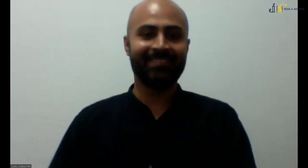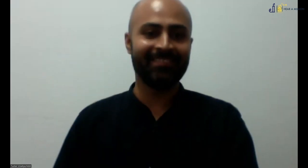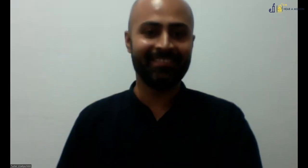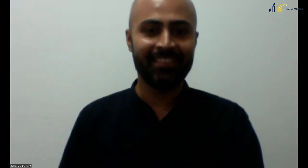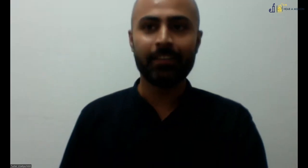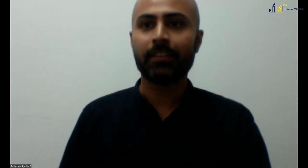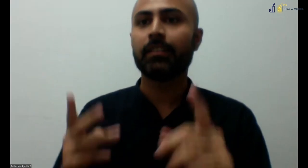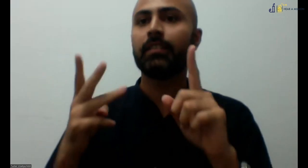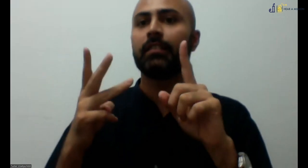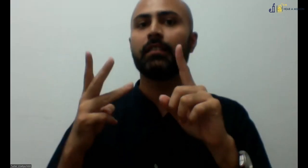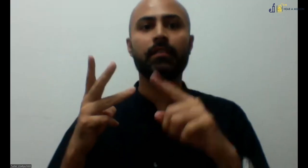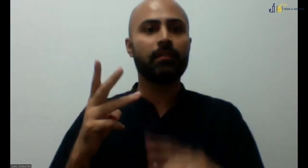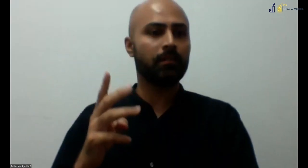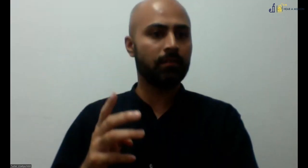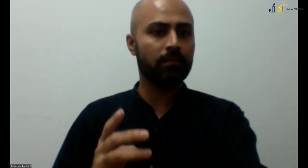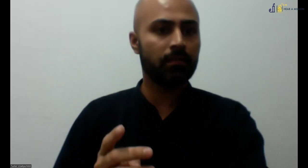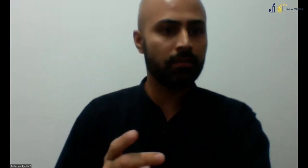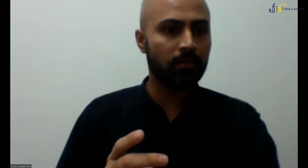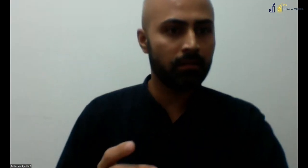Okay. So I might have to leave.